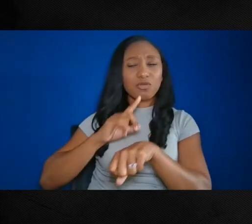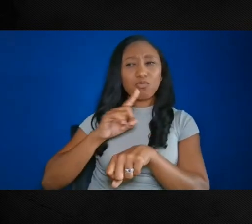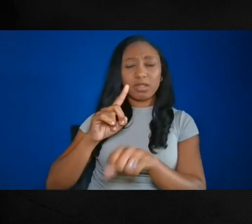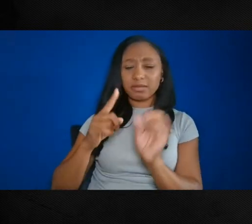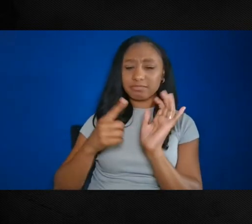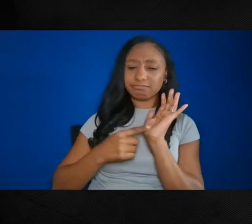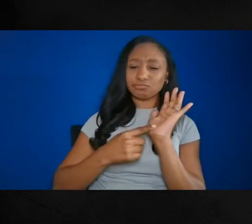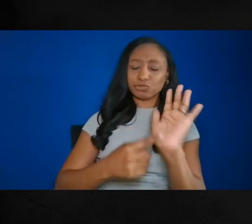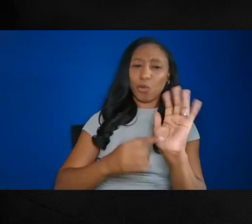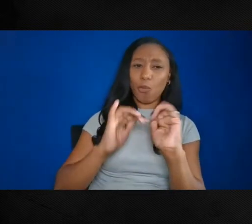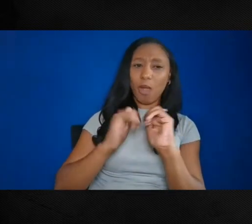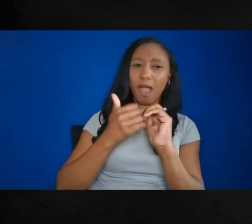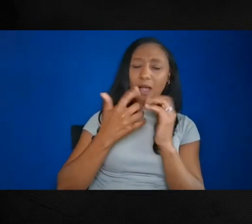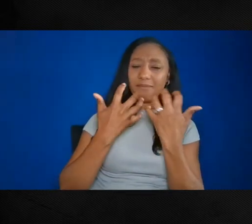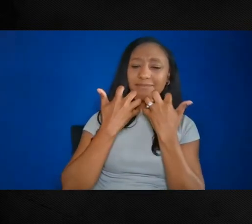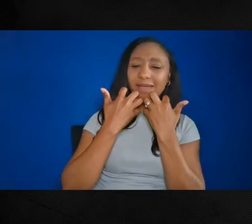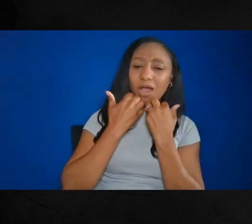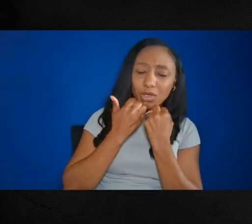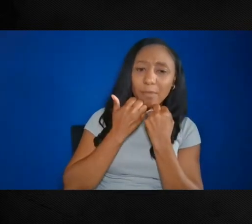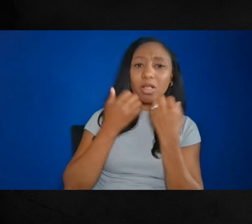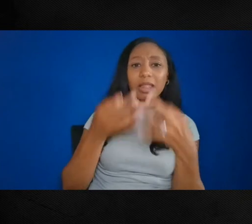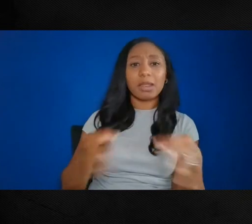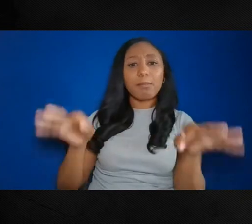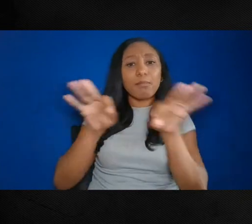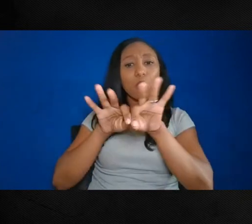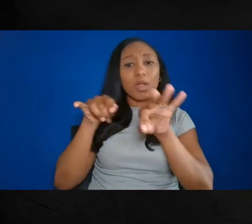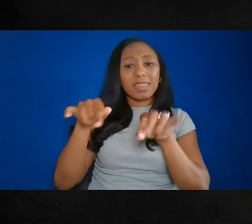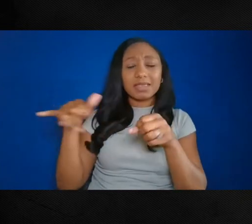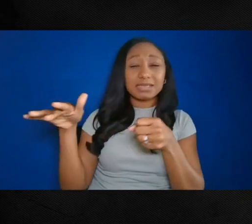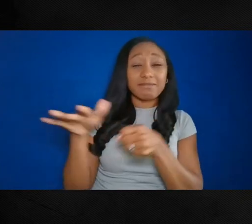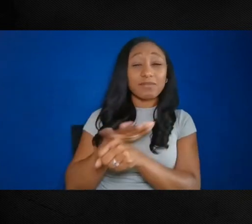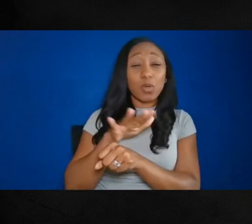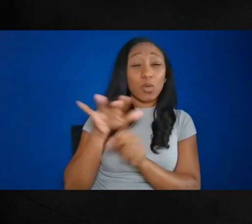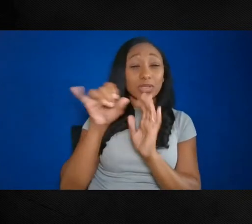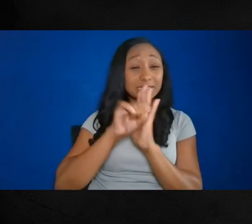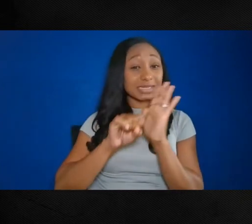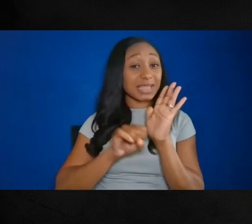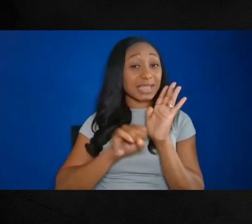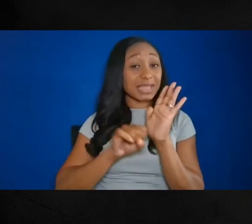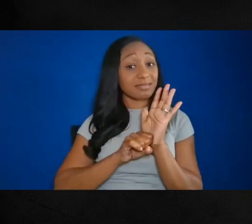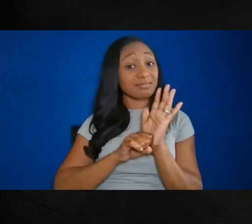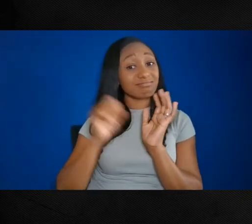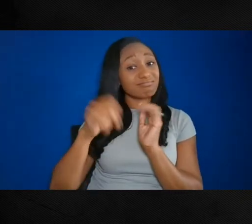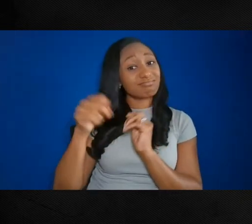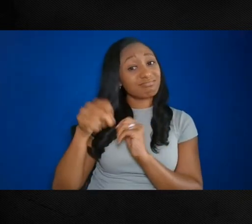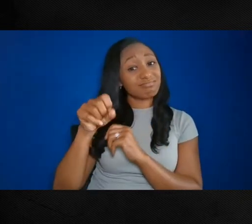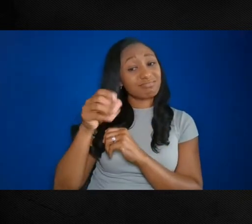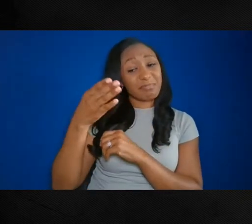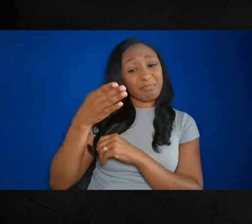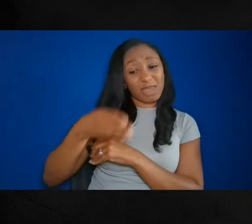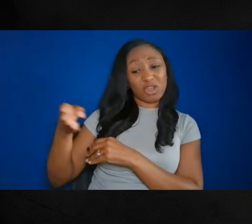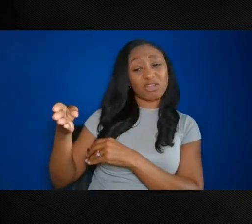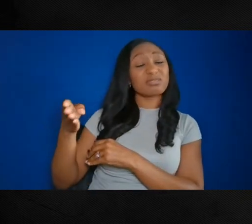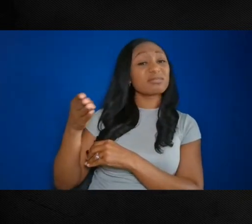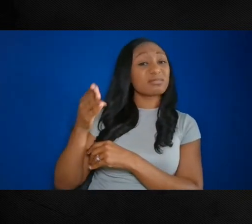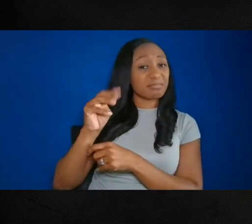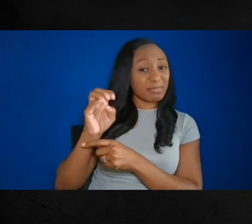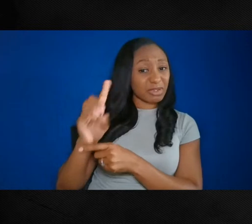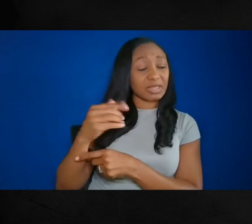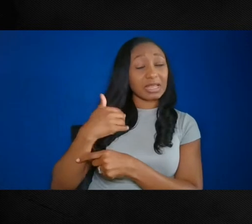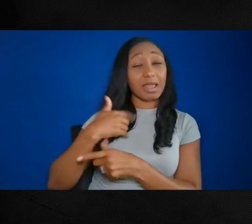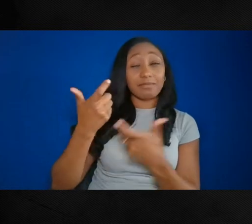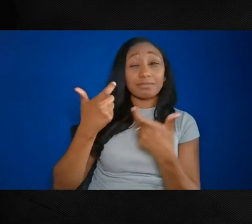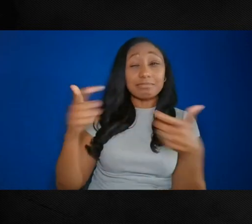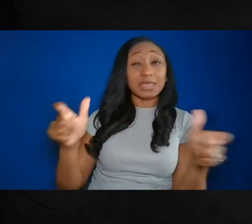state has been to the entire nation. Indeed, we have a big history. We look forward to these individual